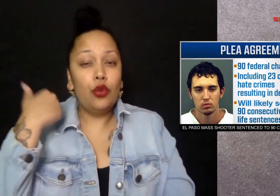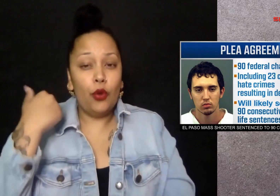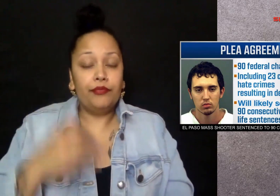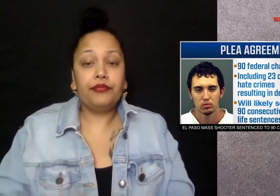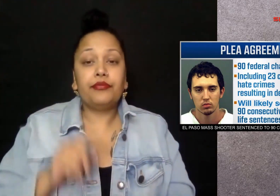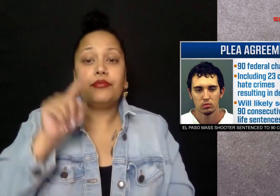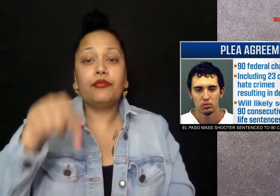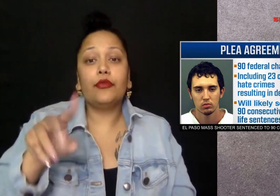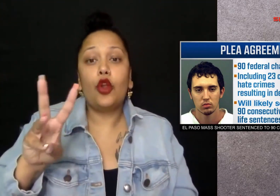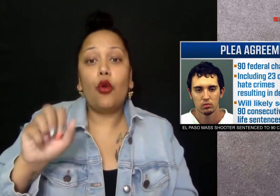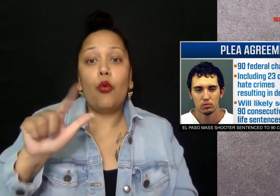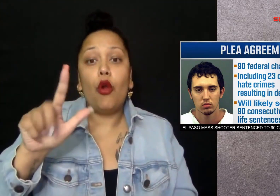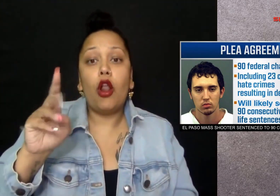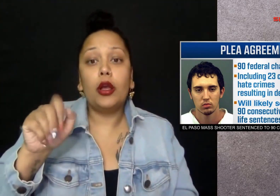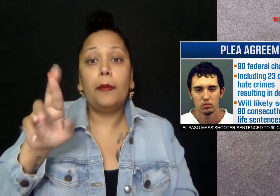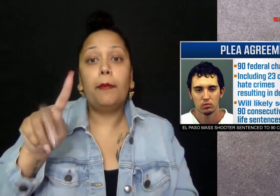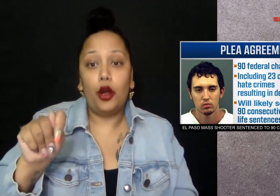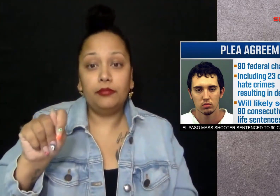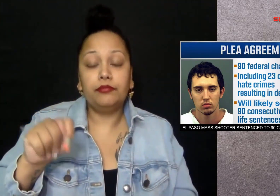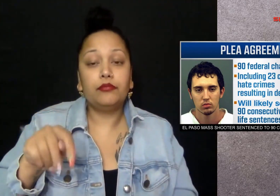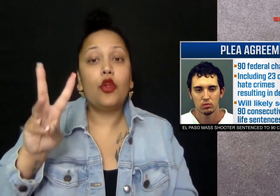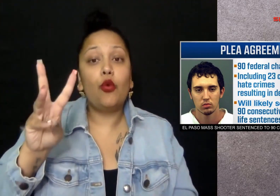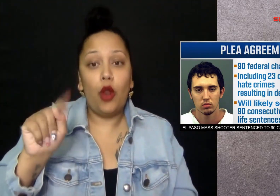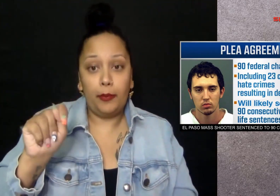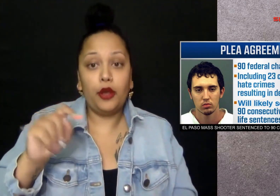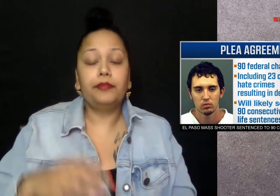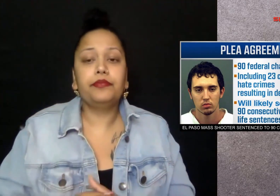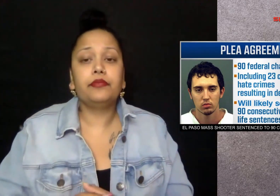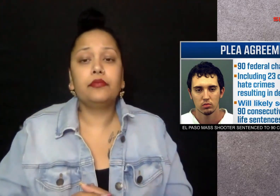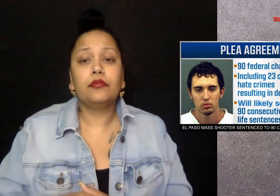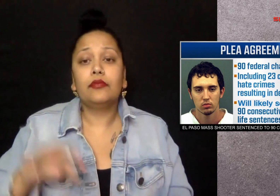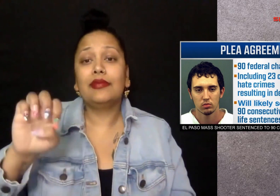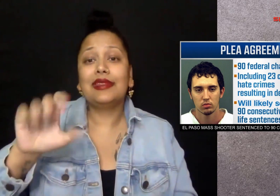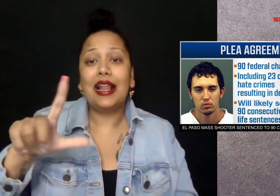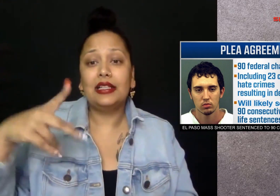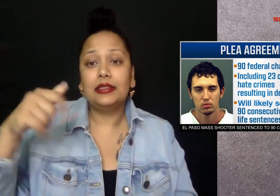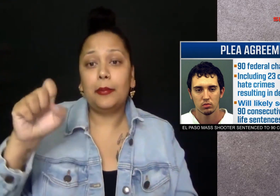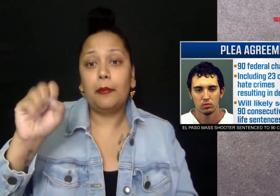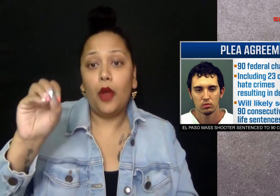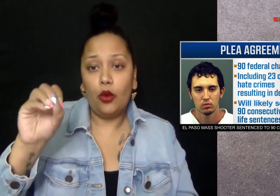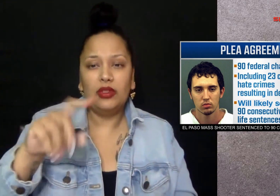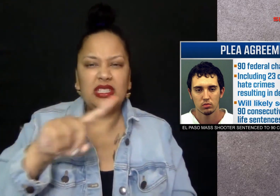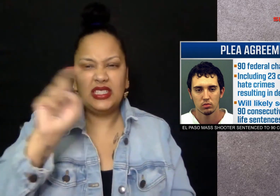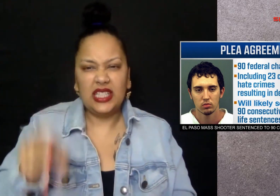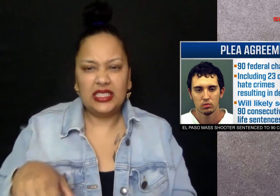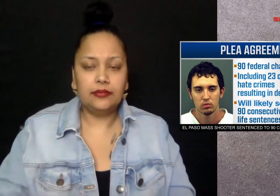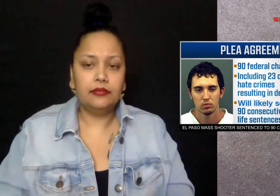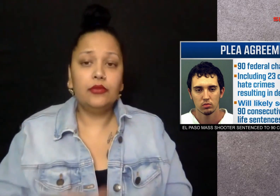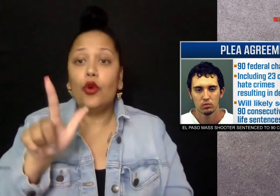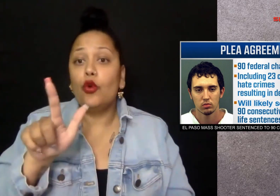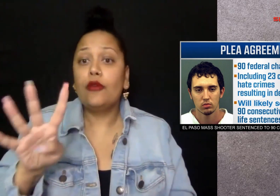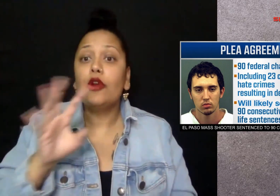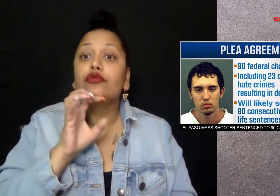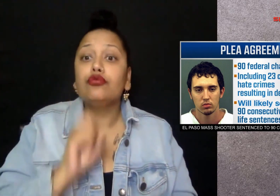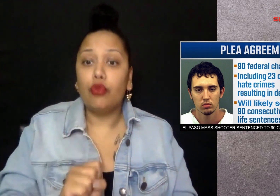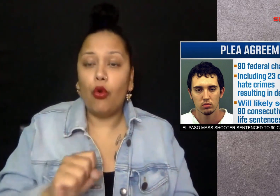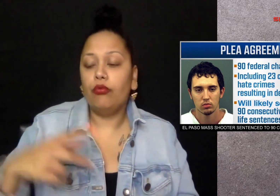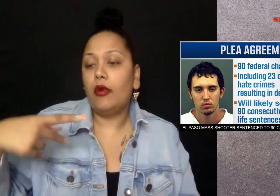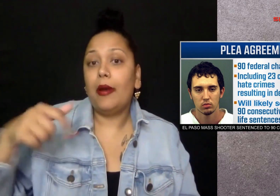four years ago at a Walmart in El Paso Texas 24 year old Patrick Crucius shot and killed 23